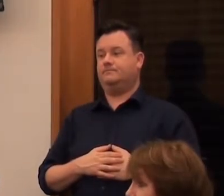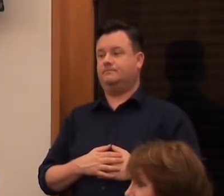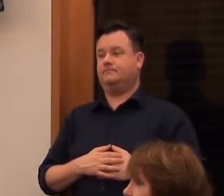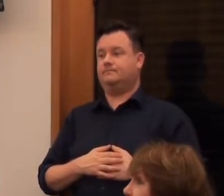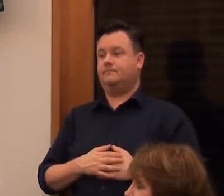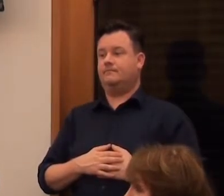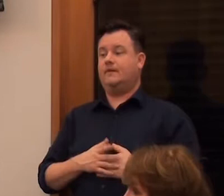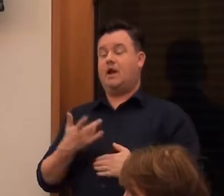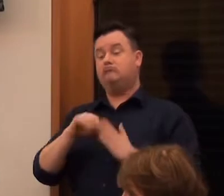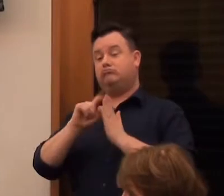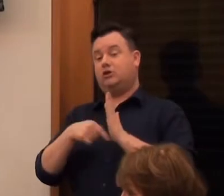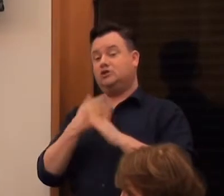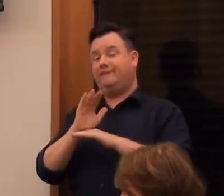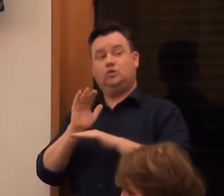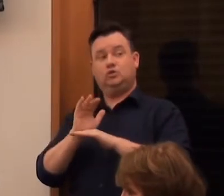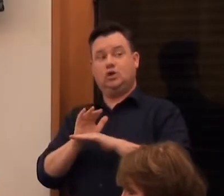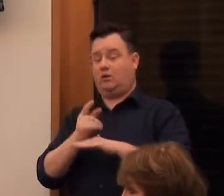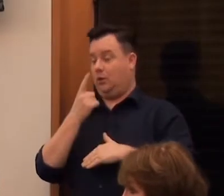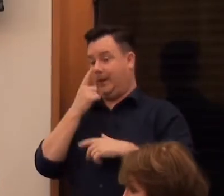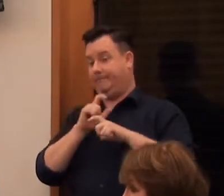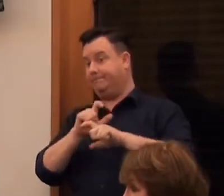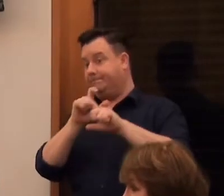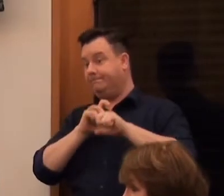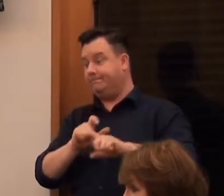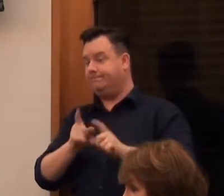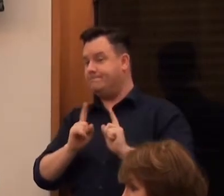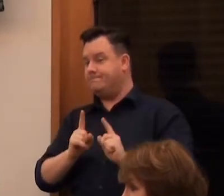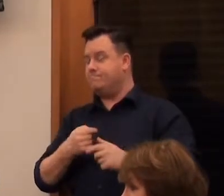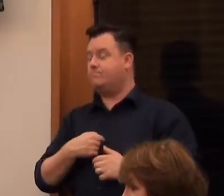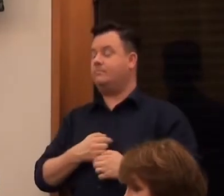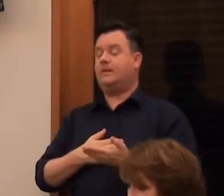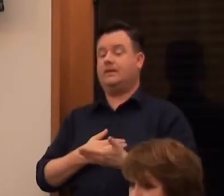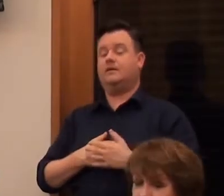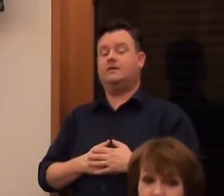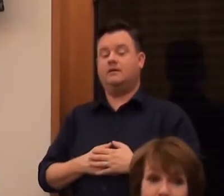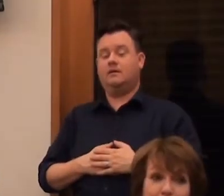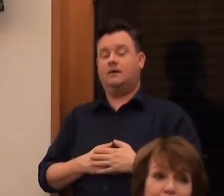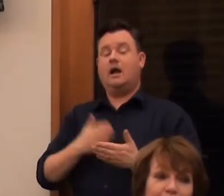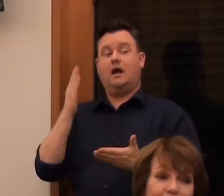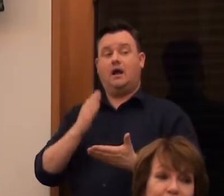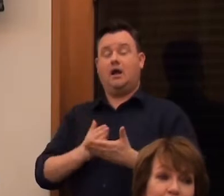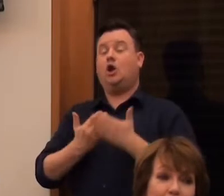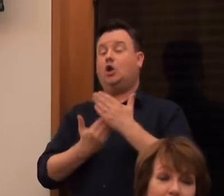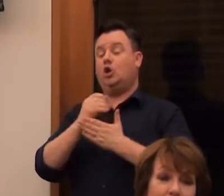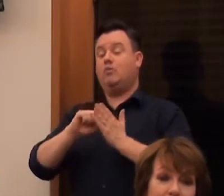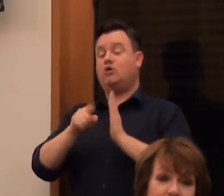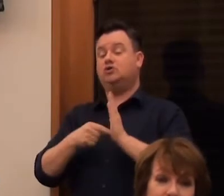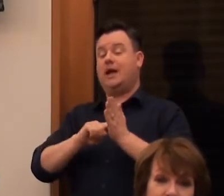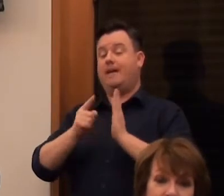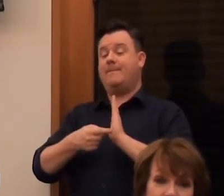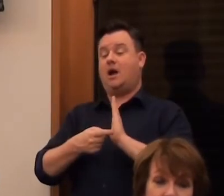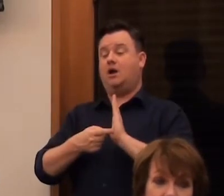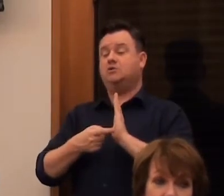A great of in the future. you can sort of keep going. And... Well... Yeah. I definitely will. My new project is all about